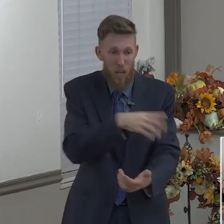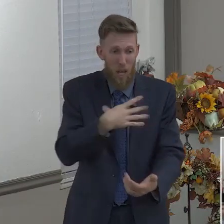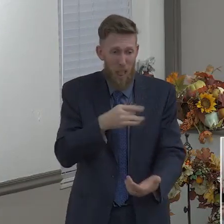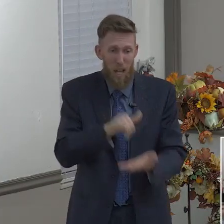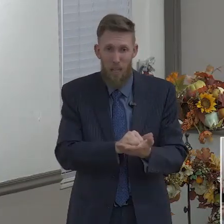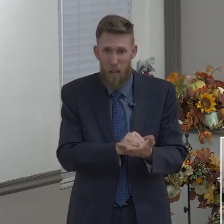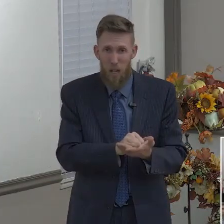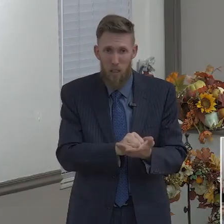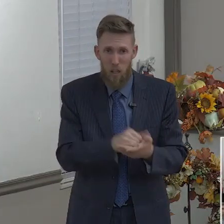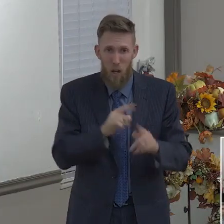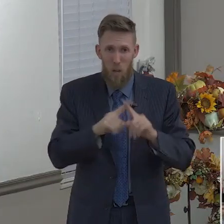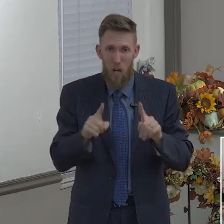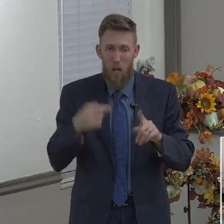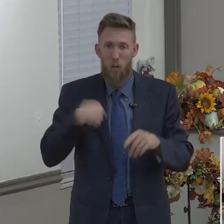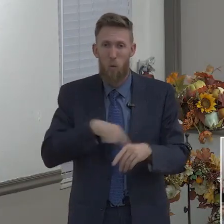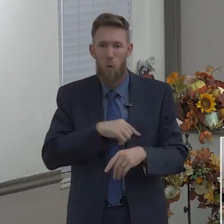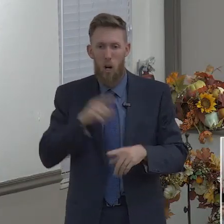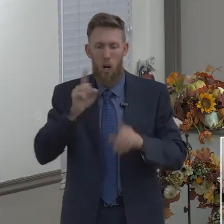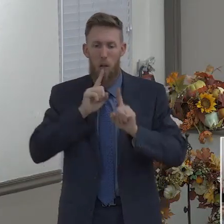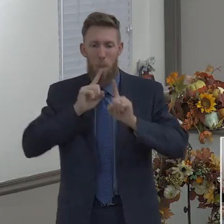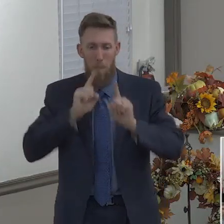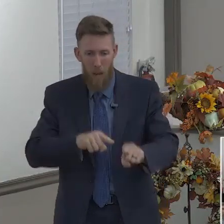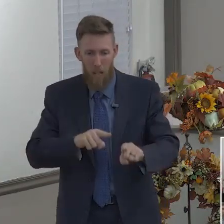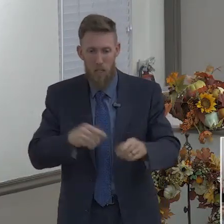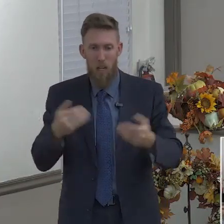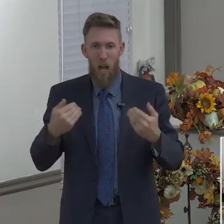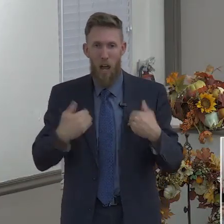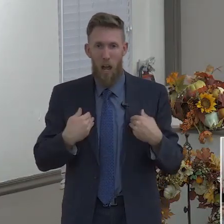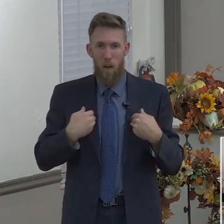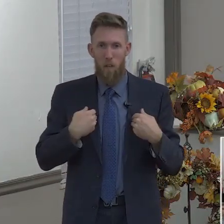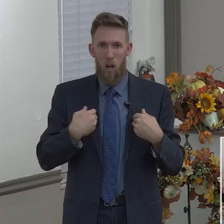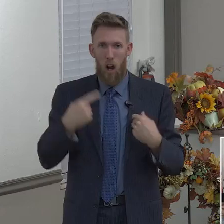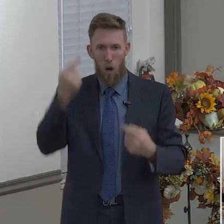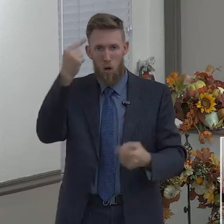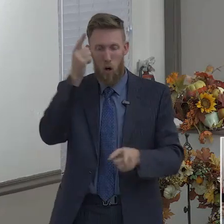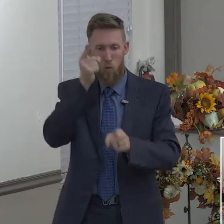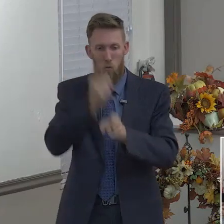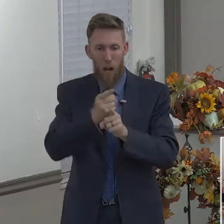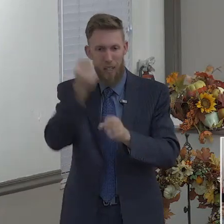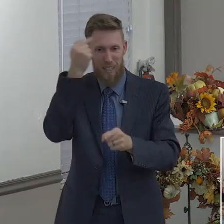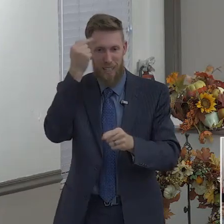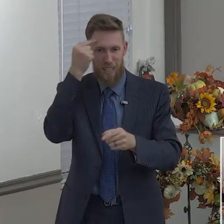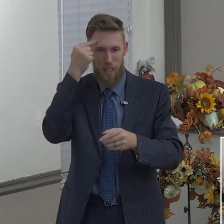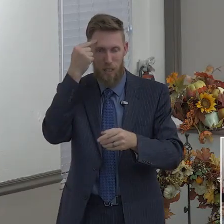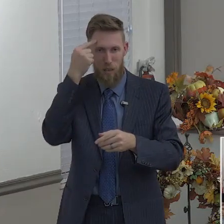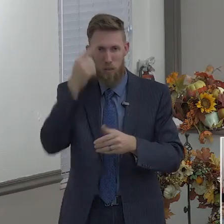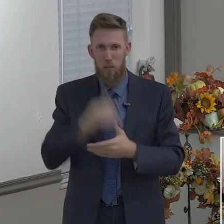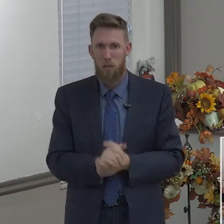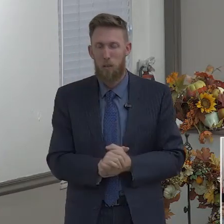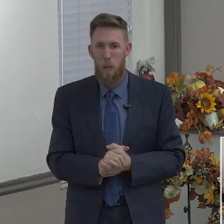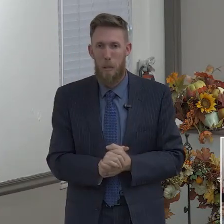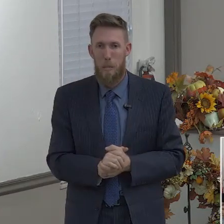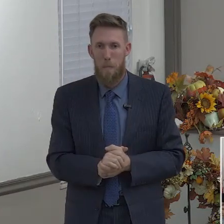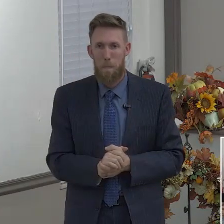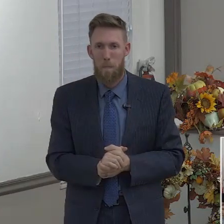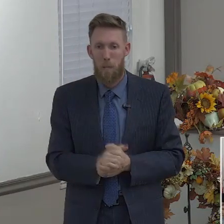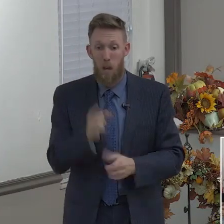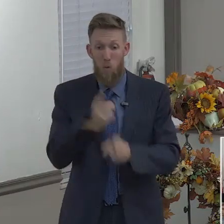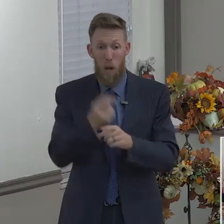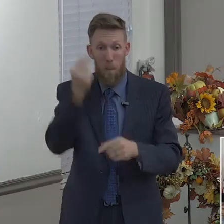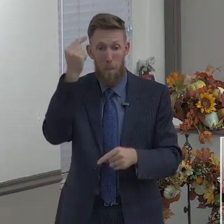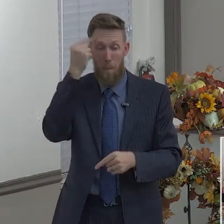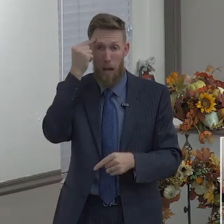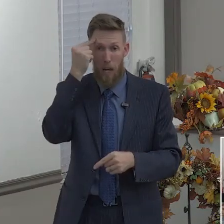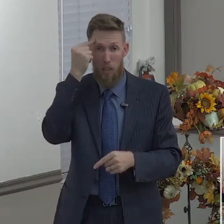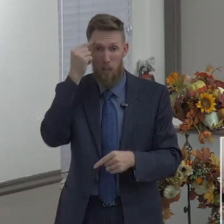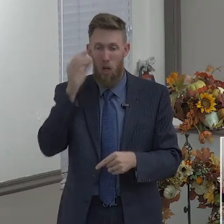in control of your faculties, you are no longer sober. I was preaching at the jail on Tuesday. And I